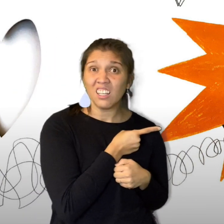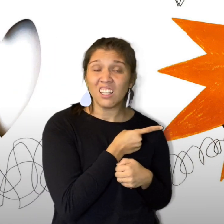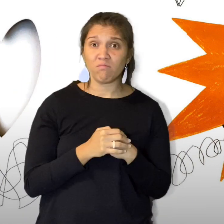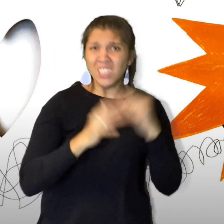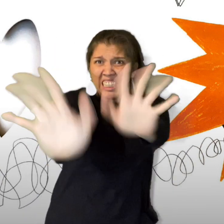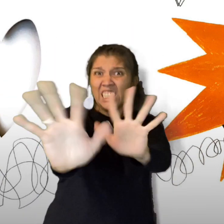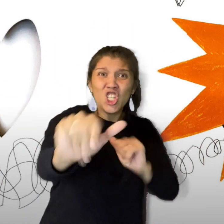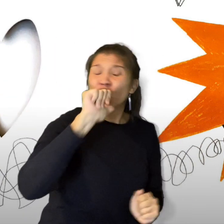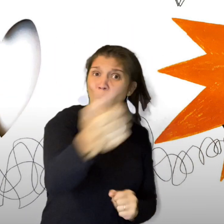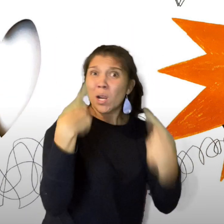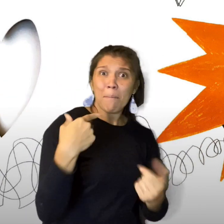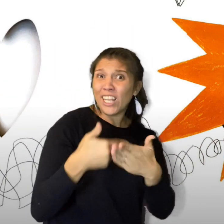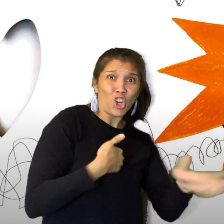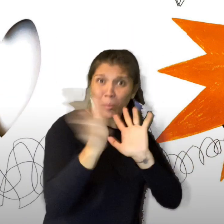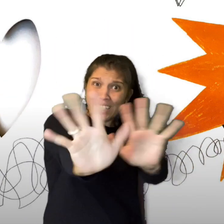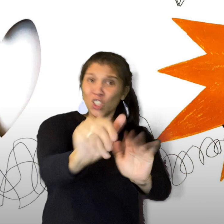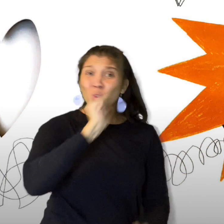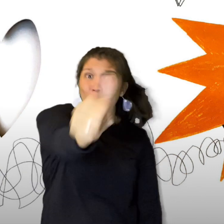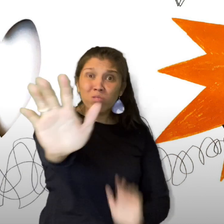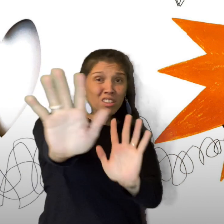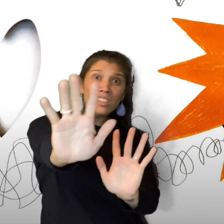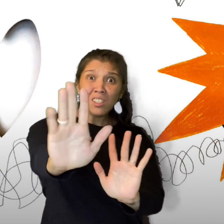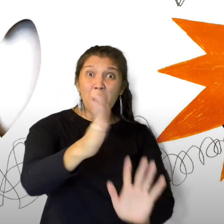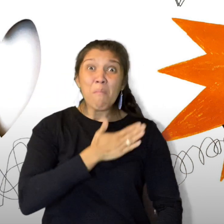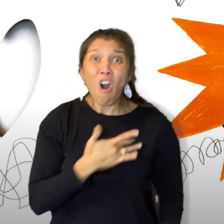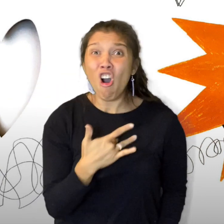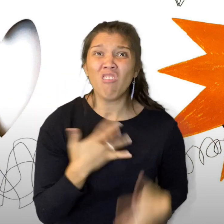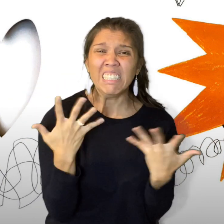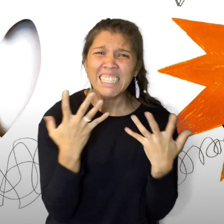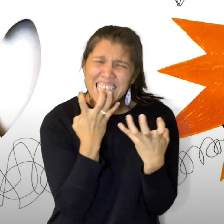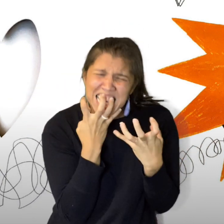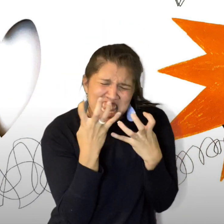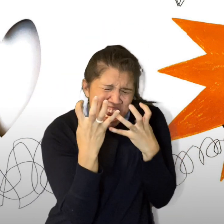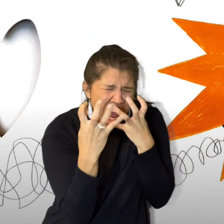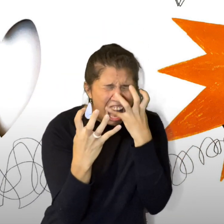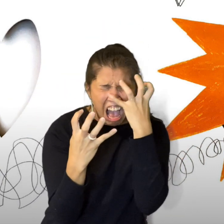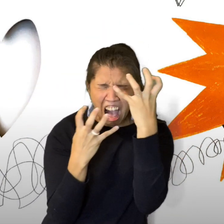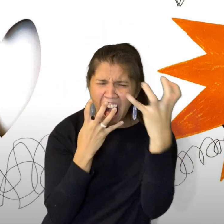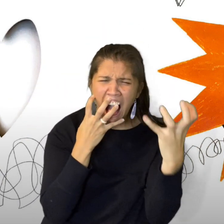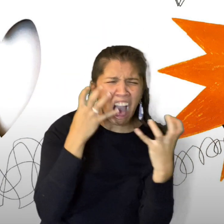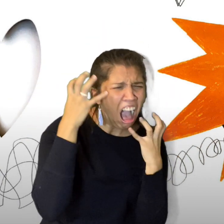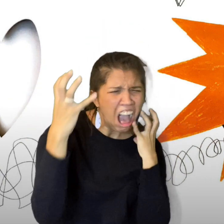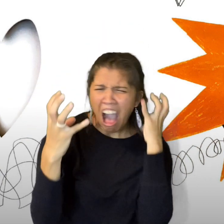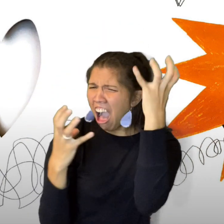Don't come near me. My heart is yelling hot